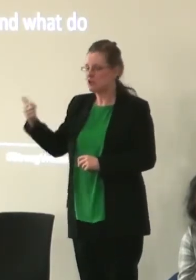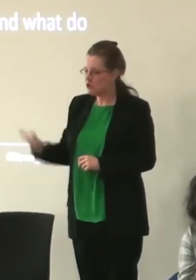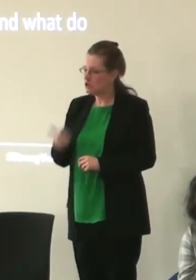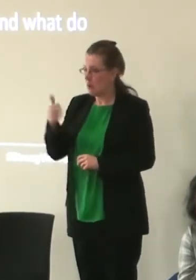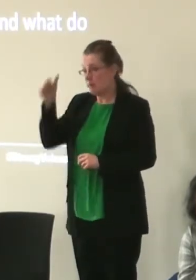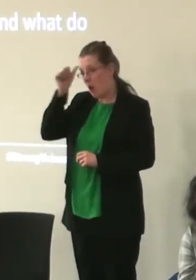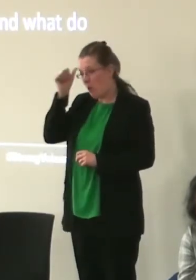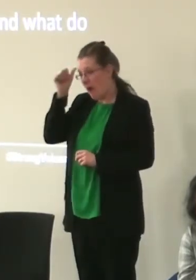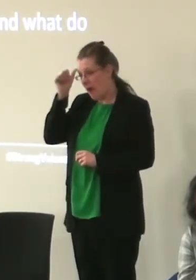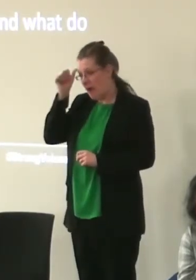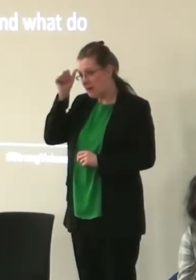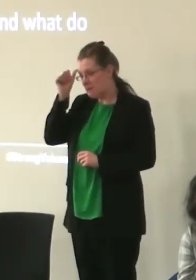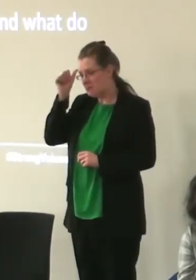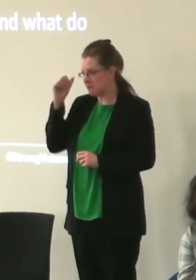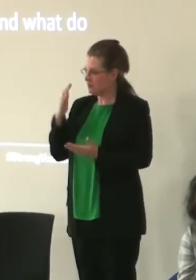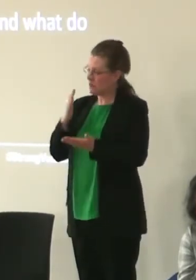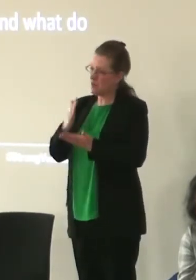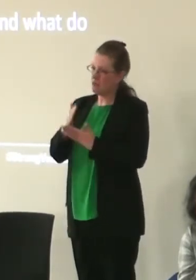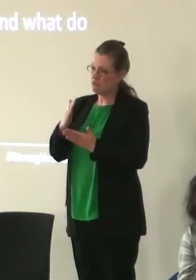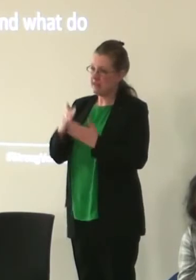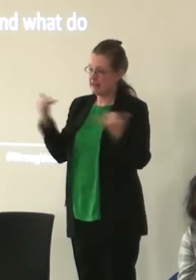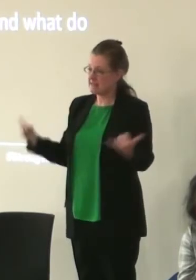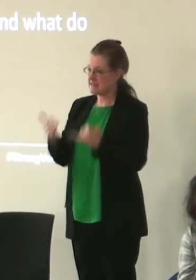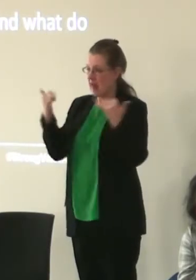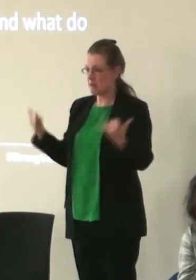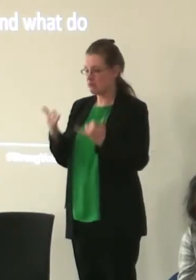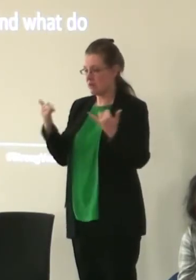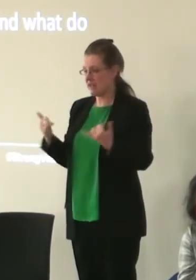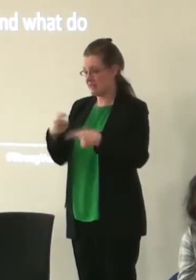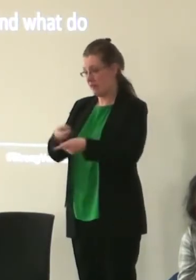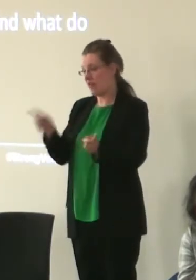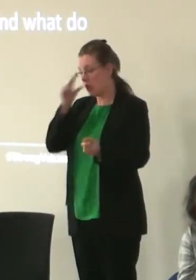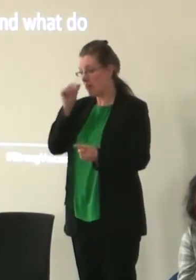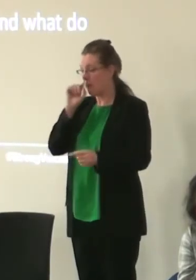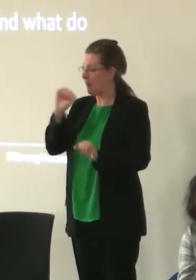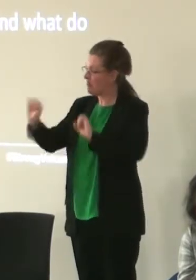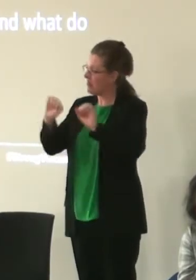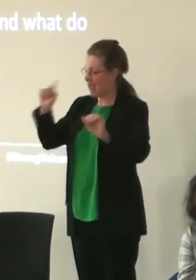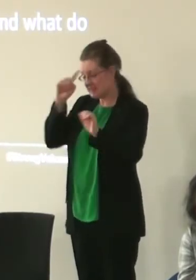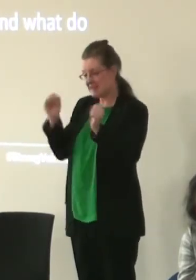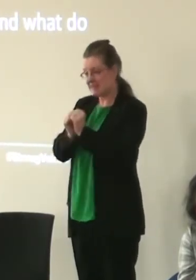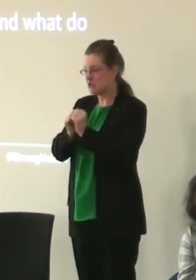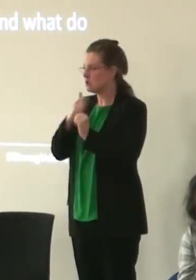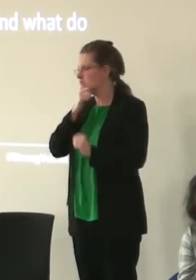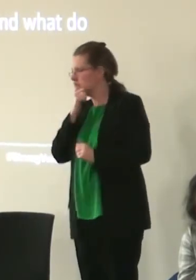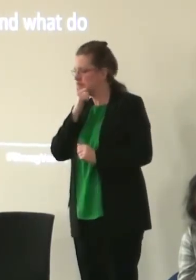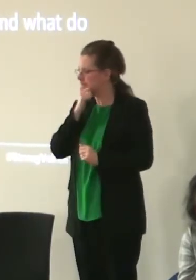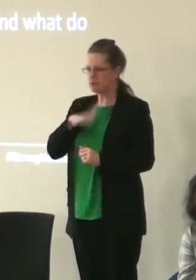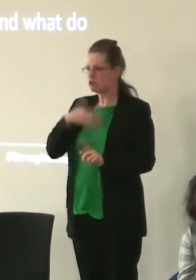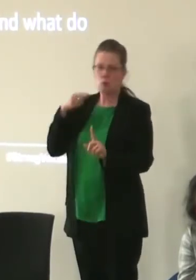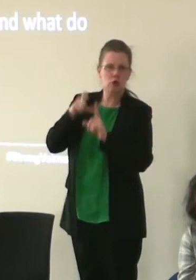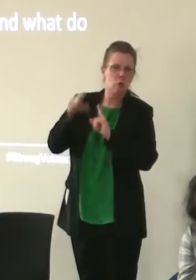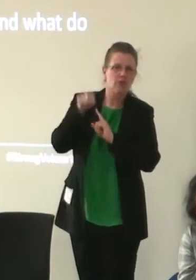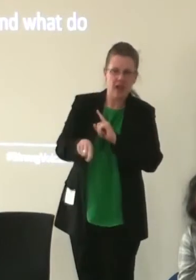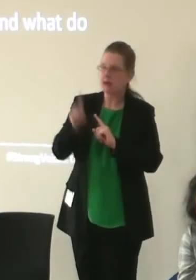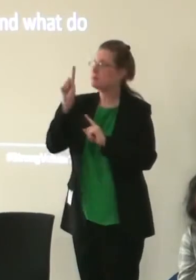aware and really celebrate the informed choices that our young people make when they say no that's not what I want to